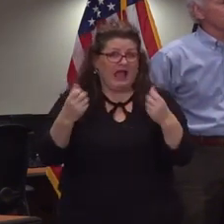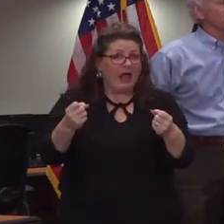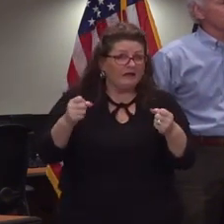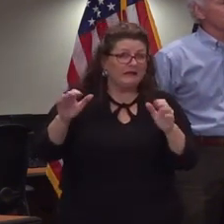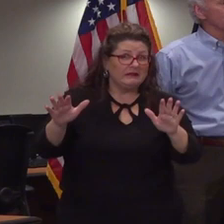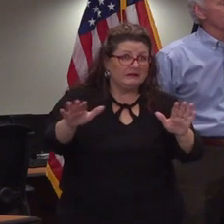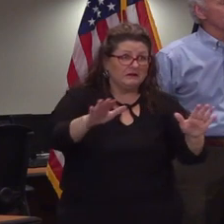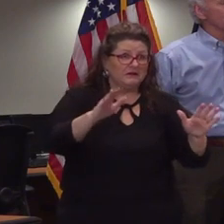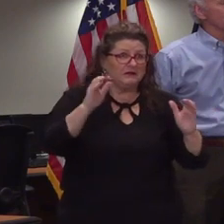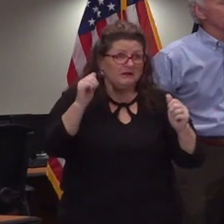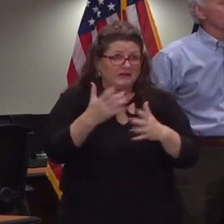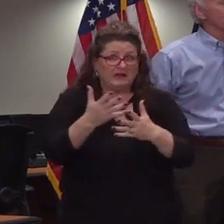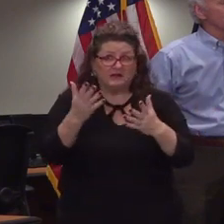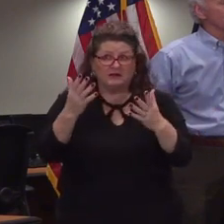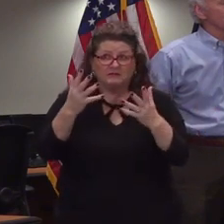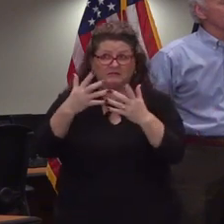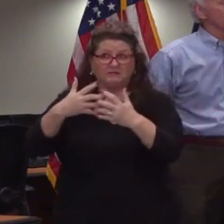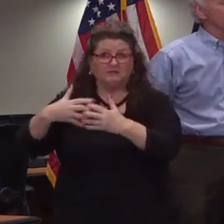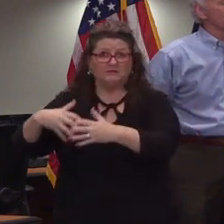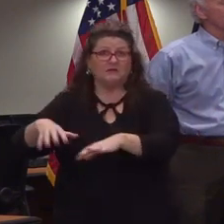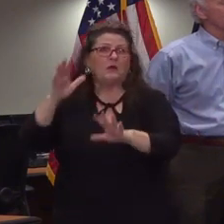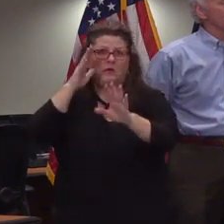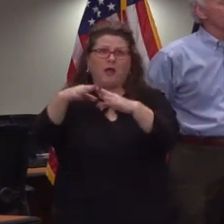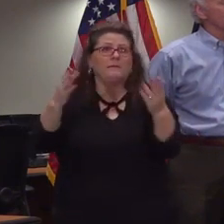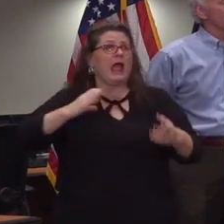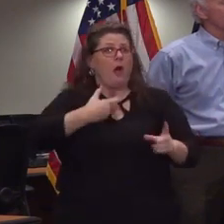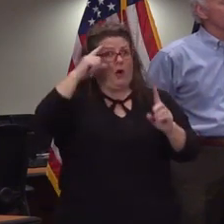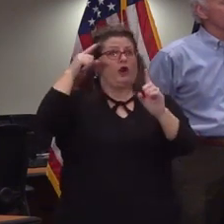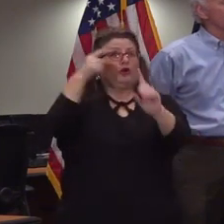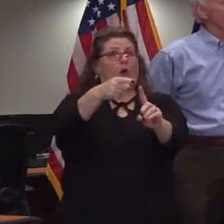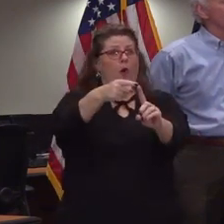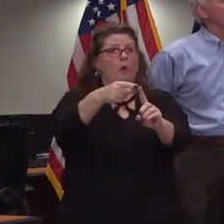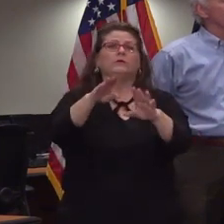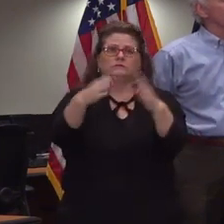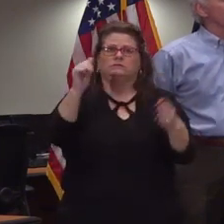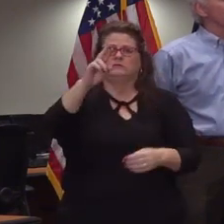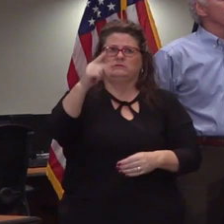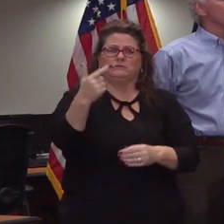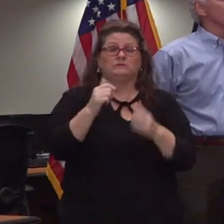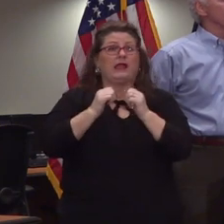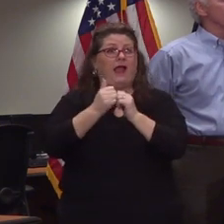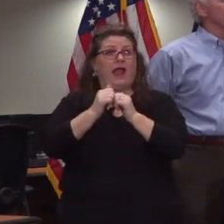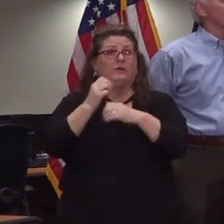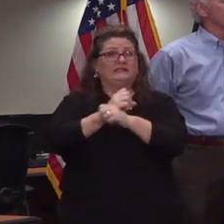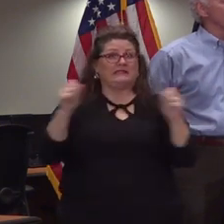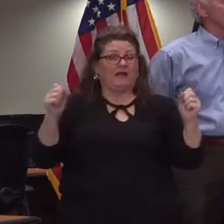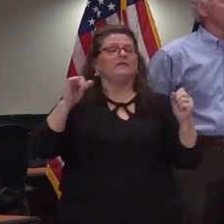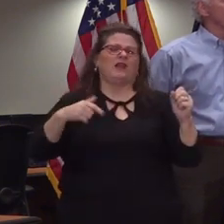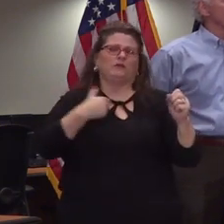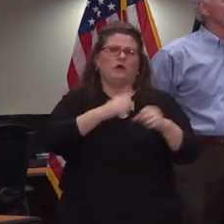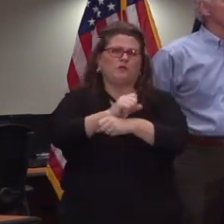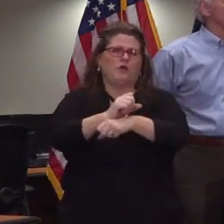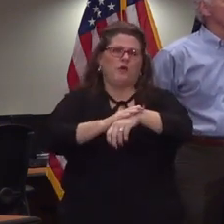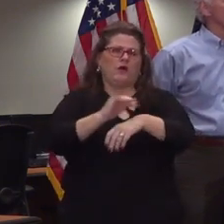system is going but absolutely we're going to be working toward that how can we do it though in a very safe way our school